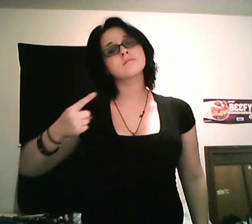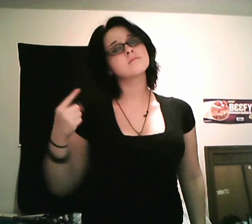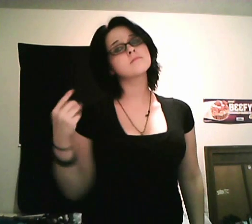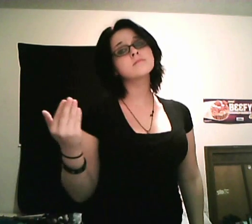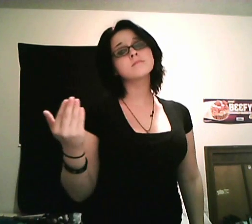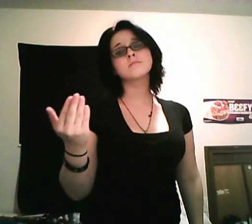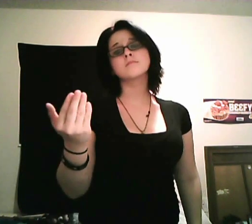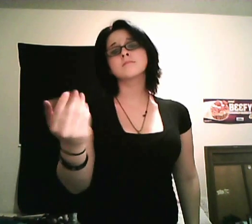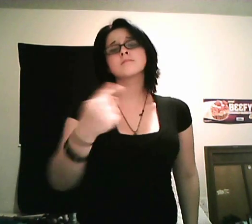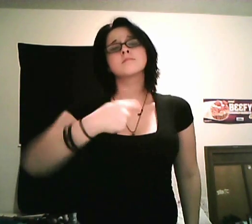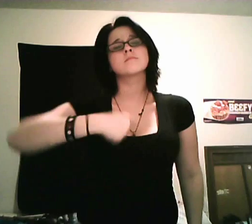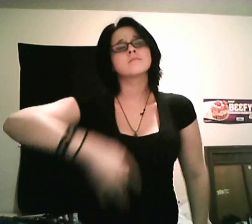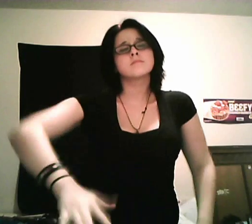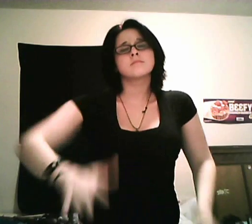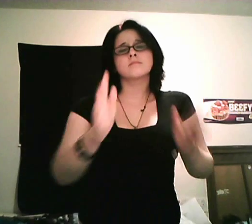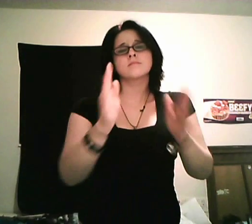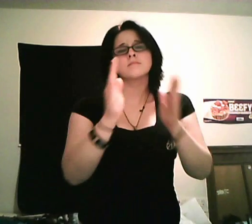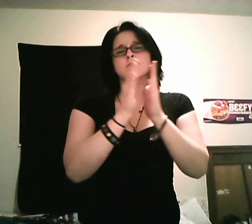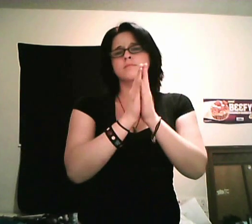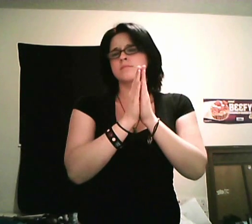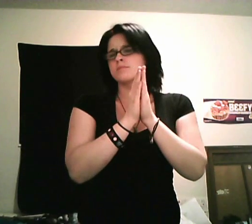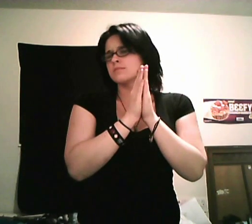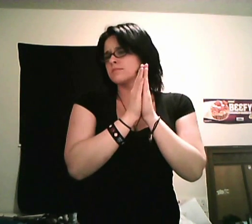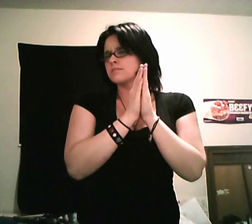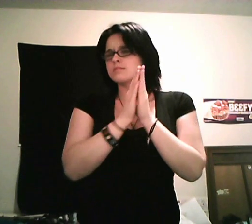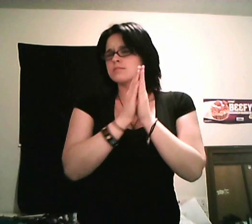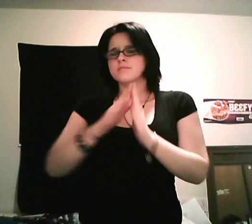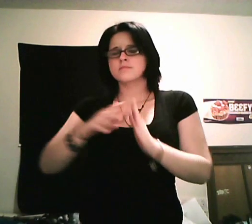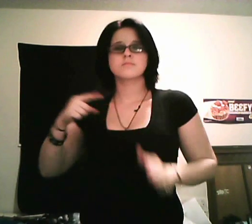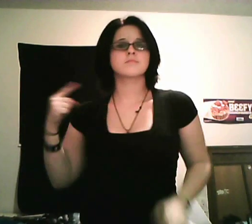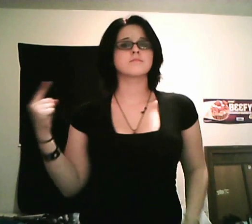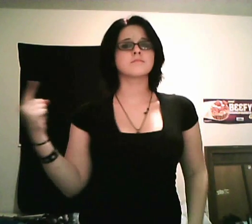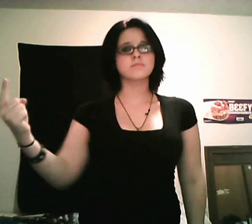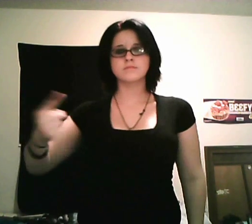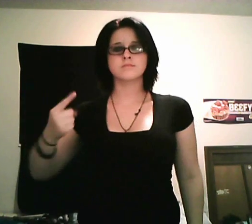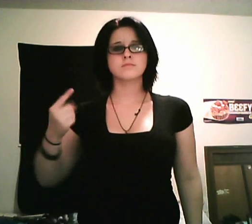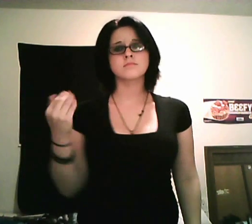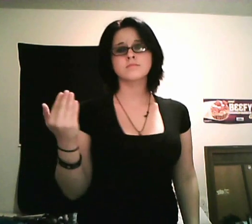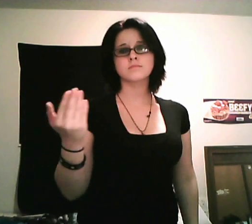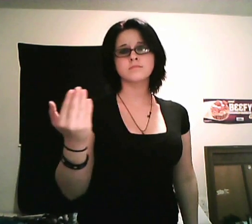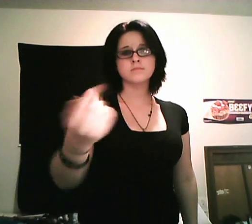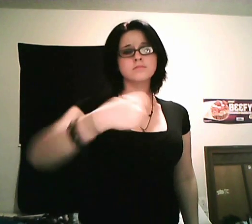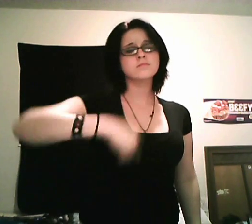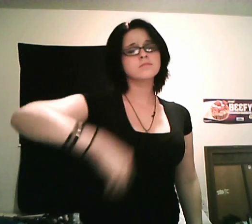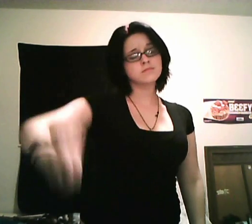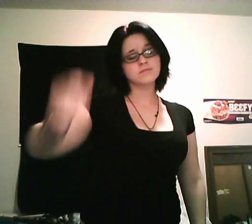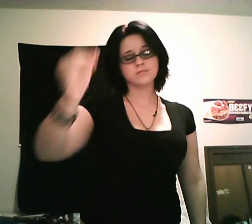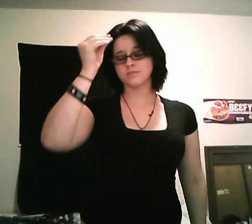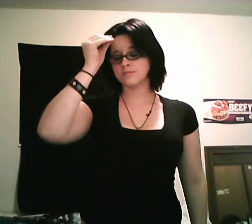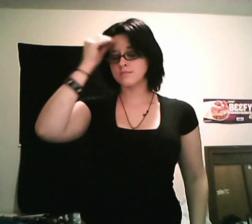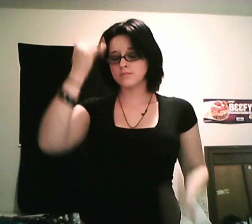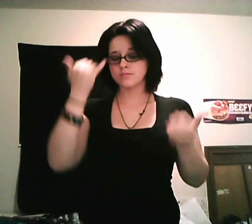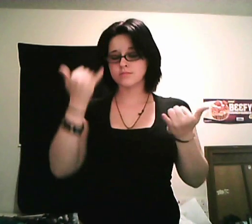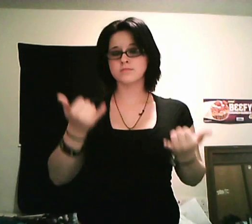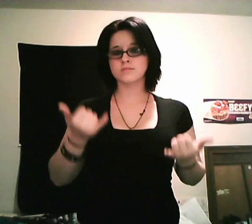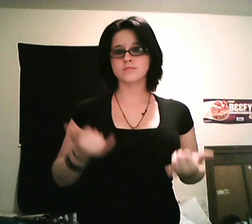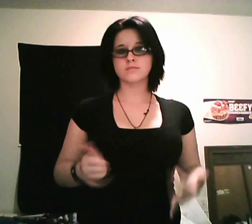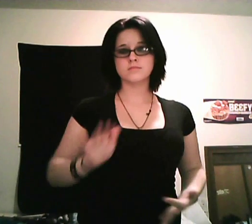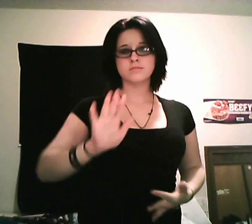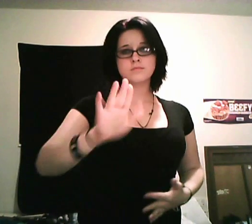only yours, know now